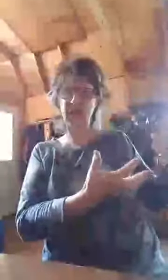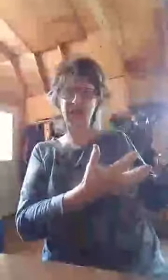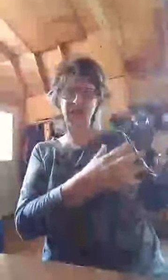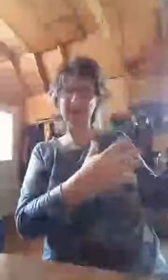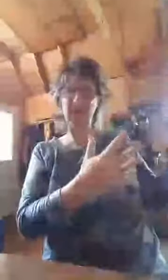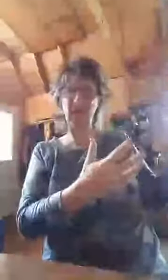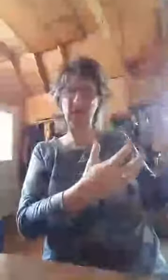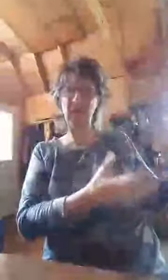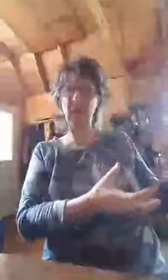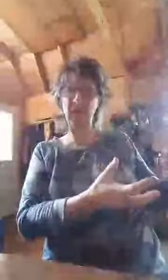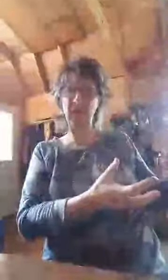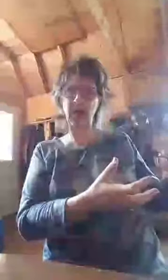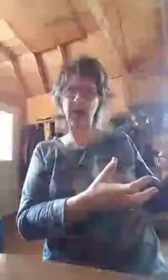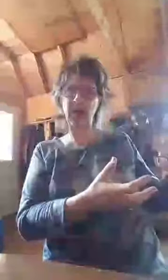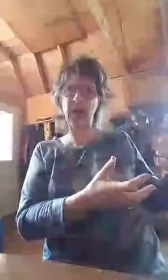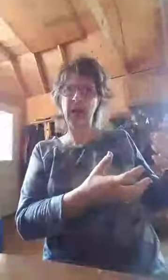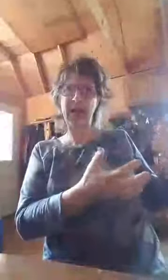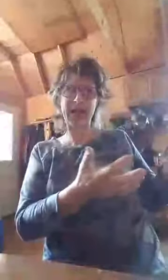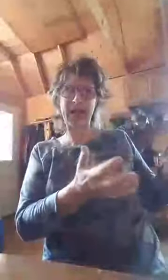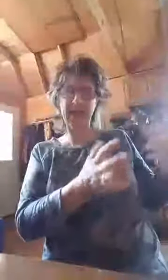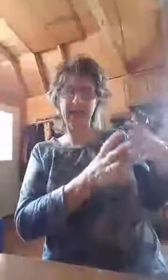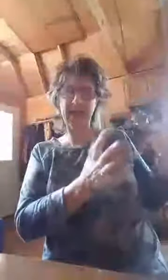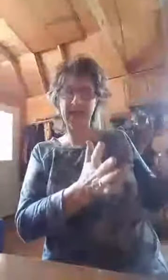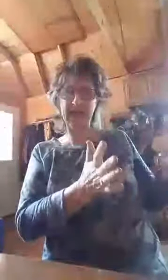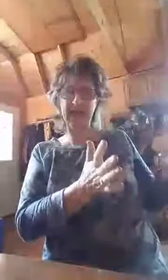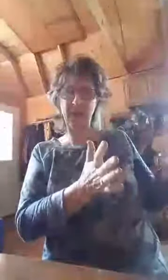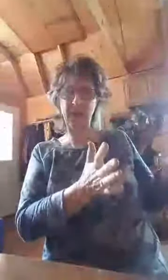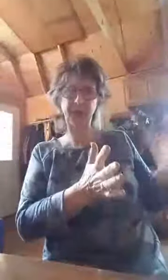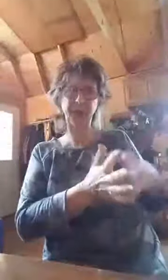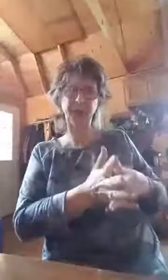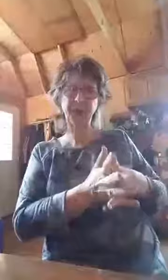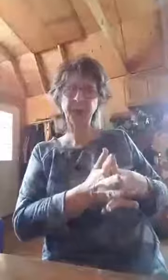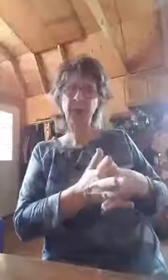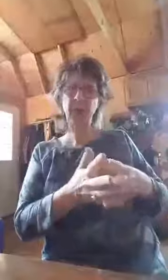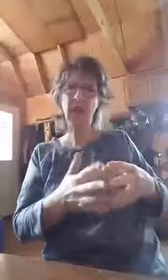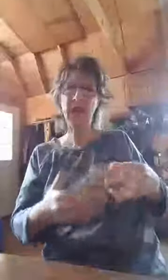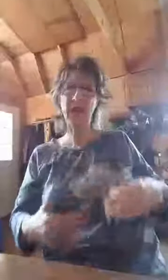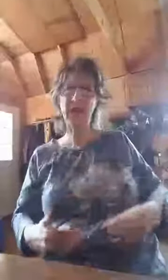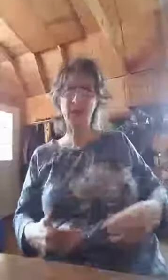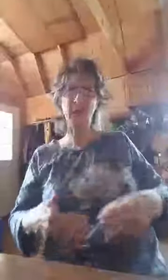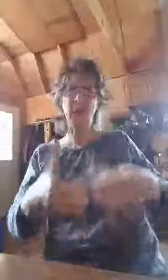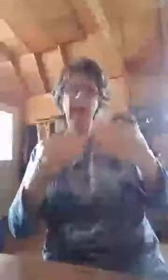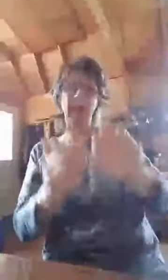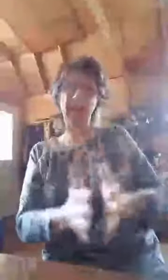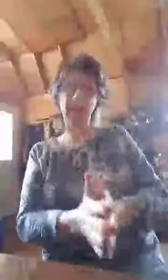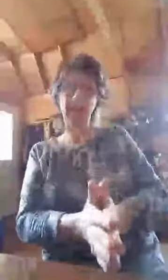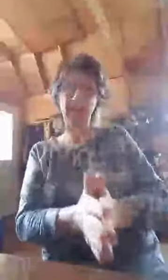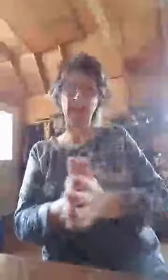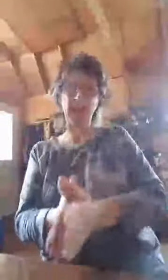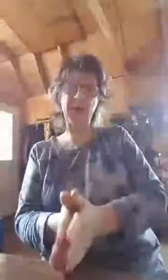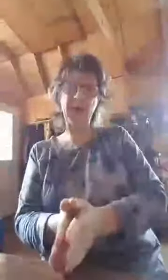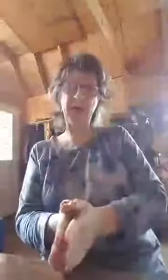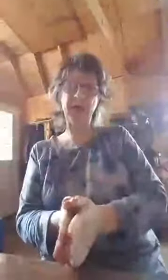did while he walked on the earth. It's like his destiny book. And so that's one thing. The other thing is